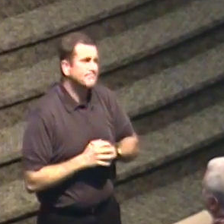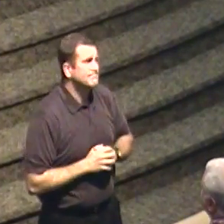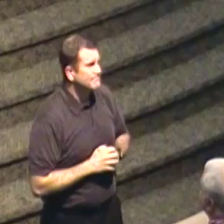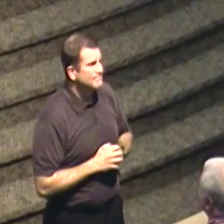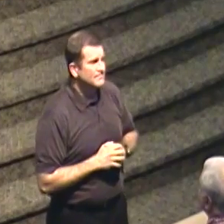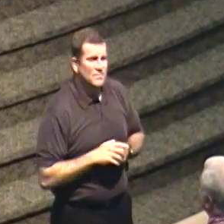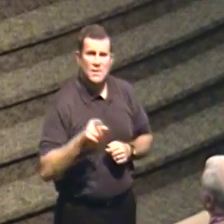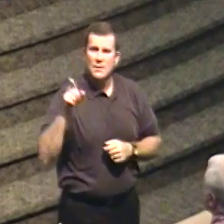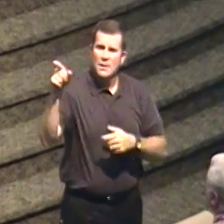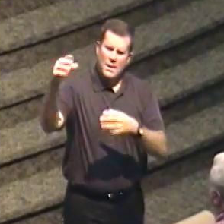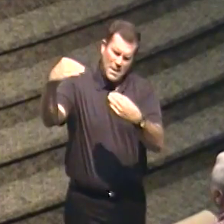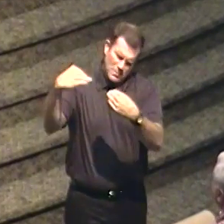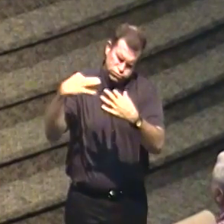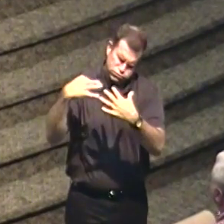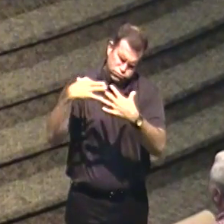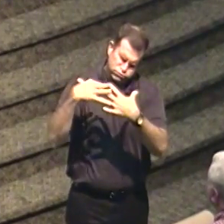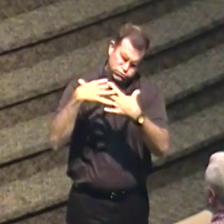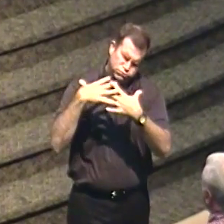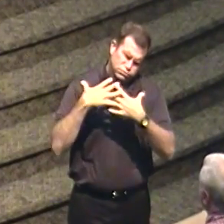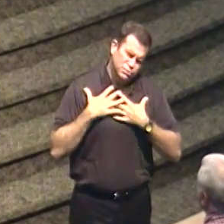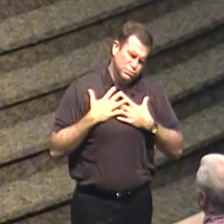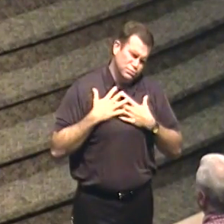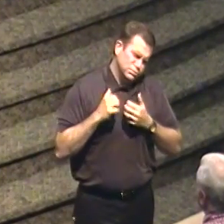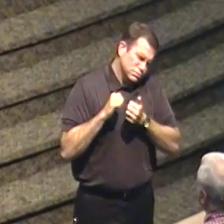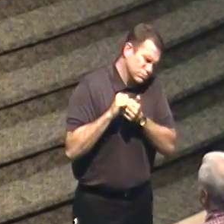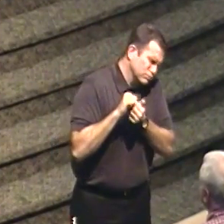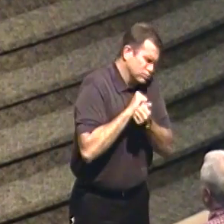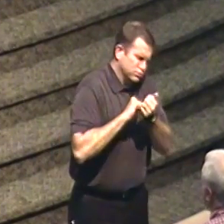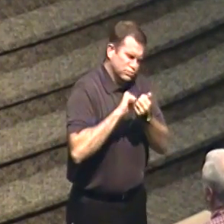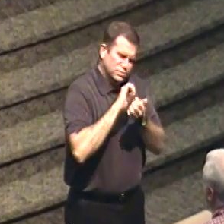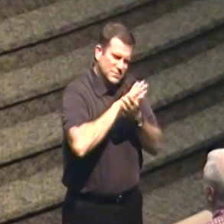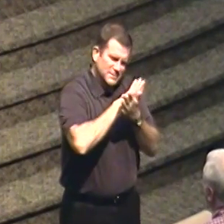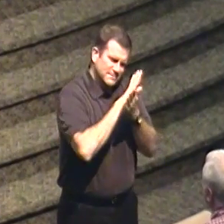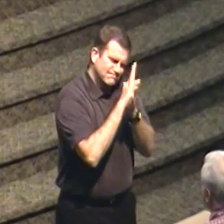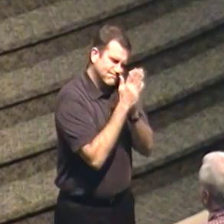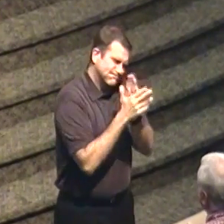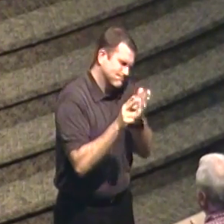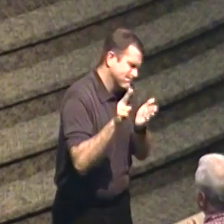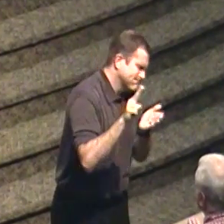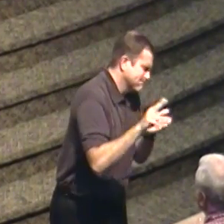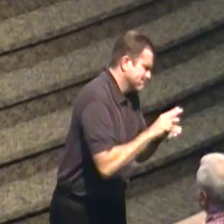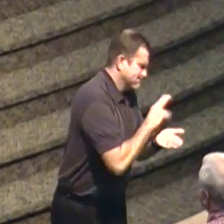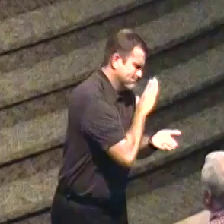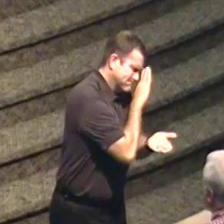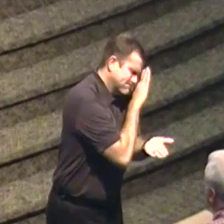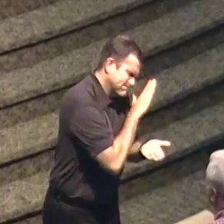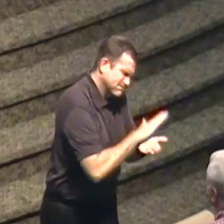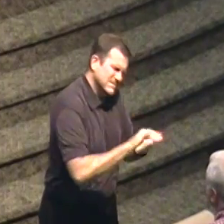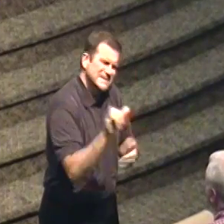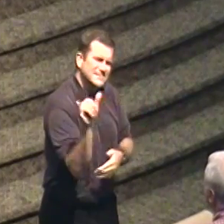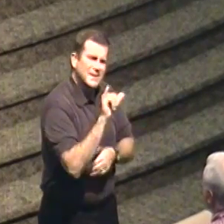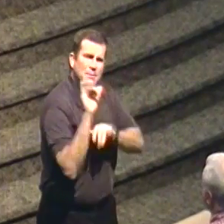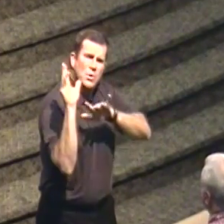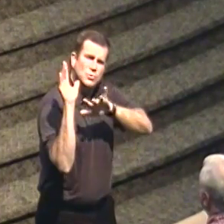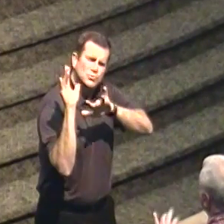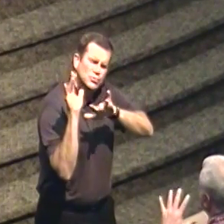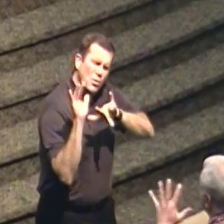Jesus. He washes white